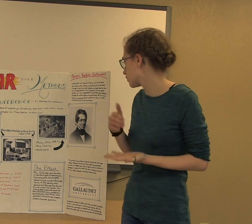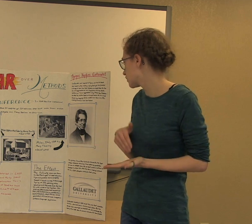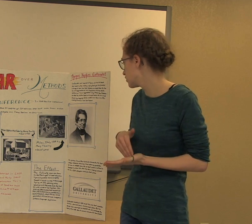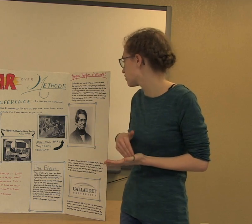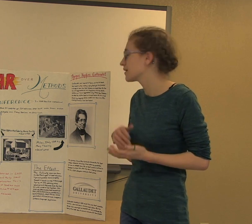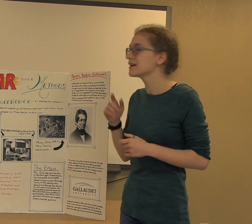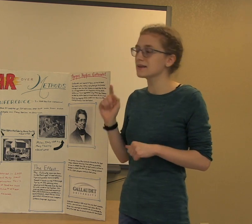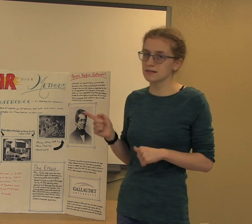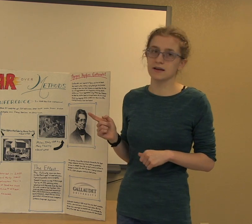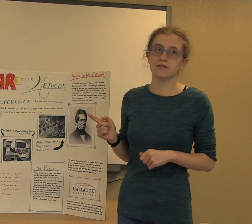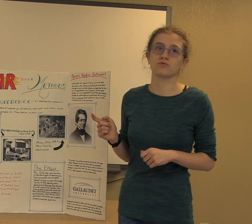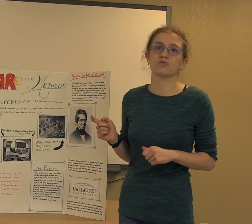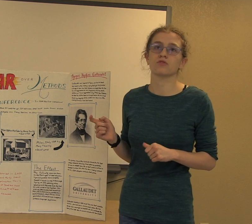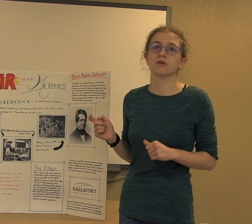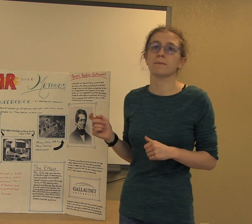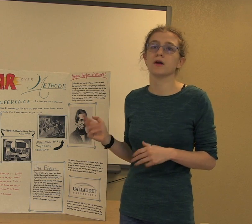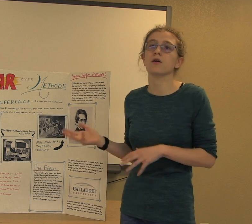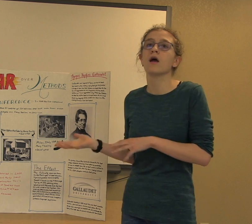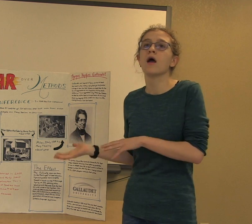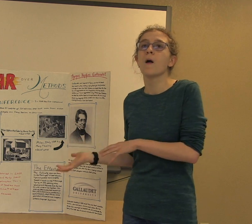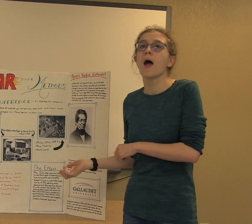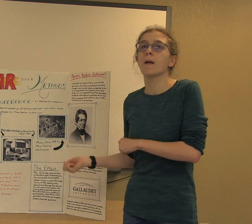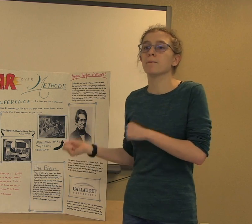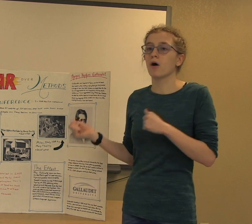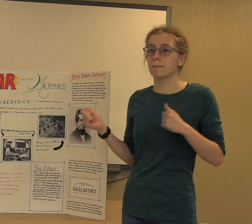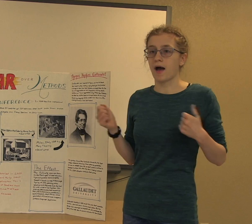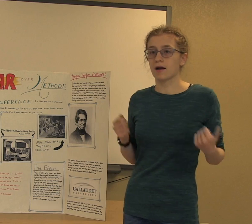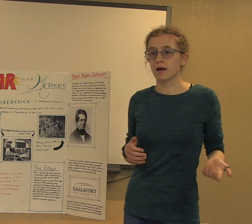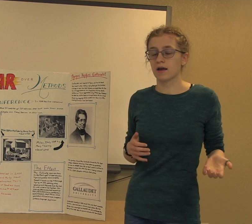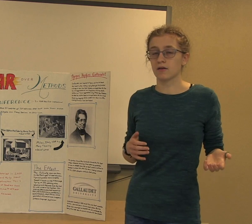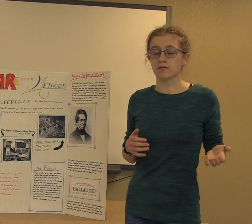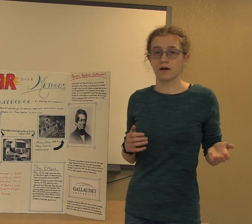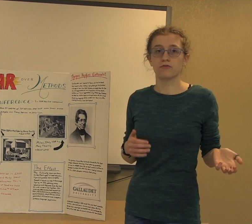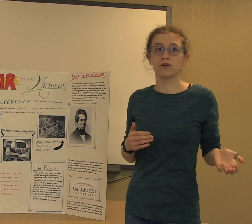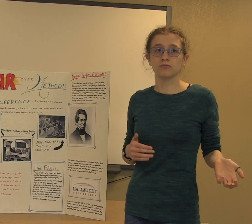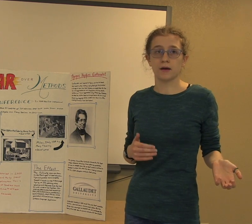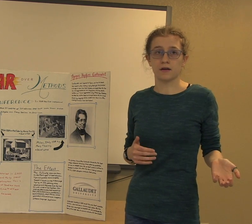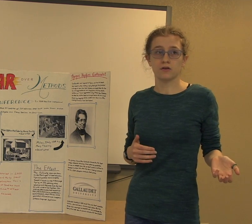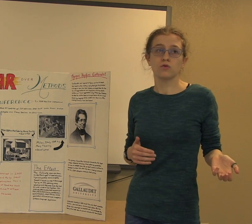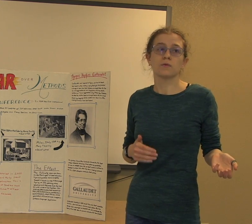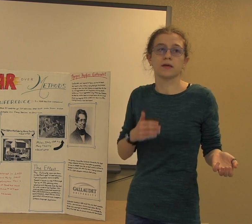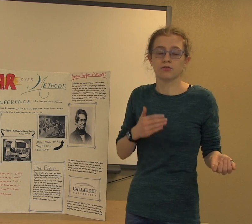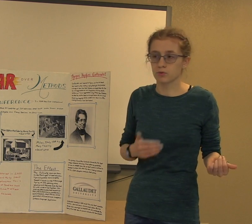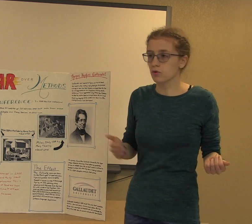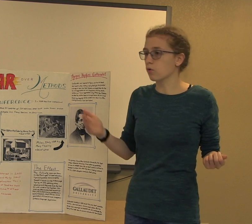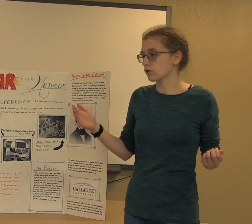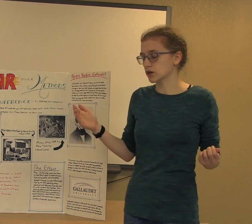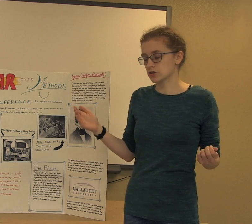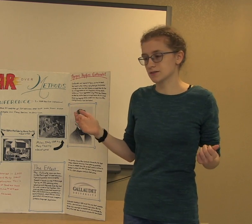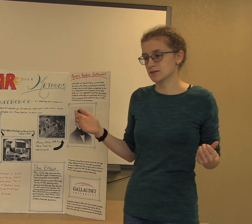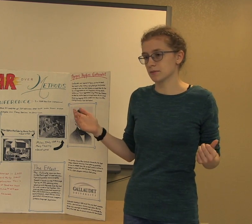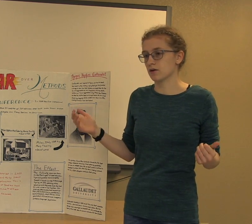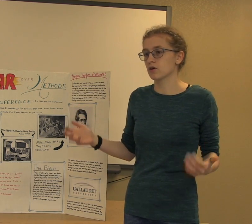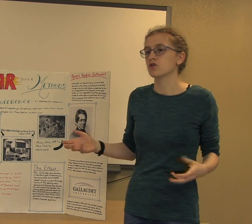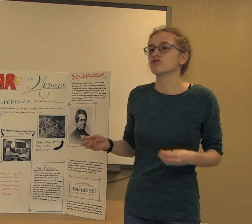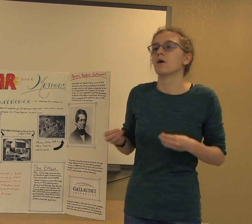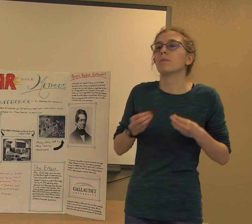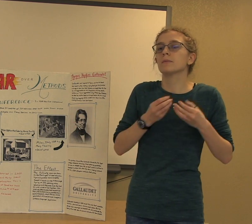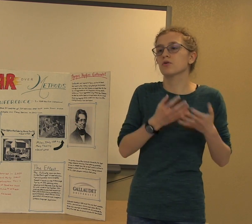order to teach them. He liked these results a lot better and brought back a deaf French man who had been through the whole education system there to help him